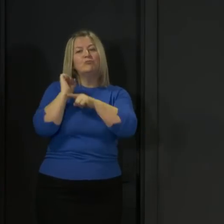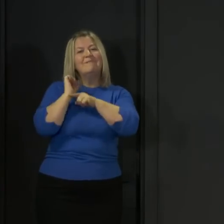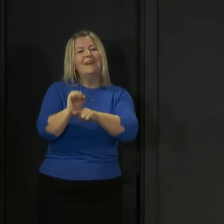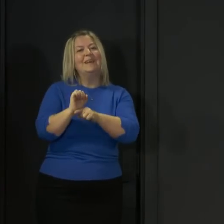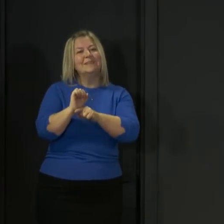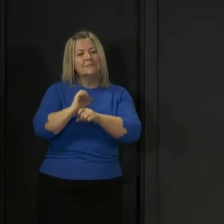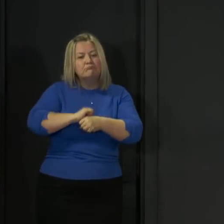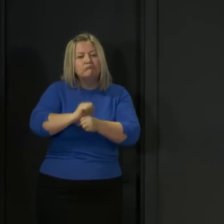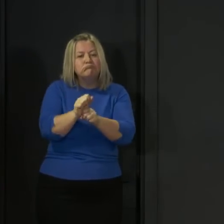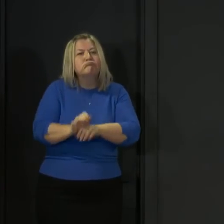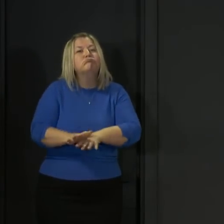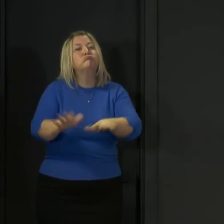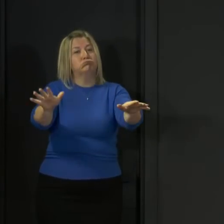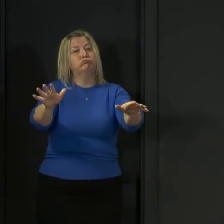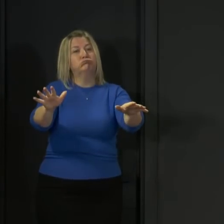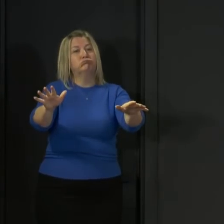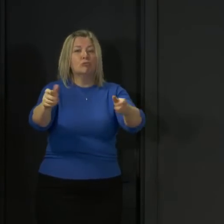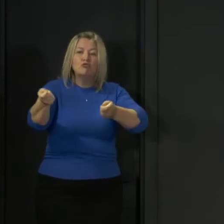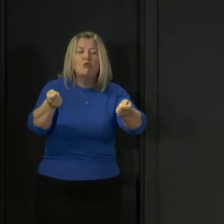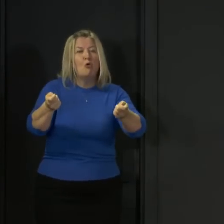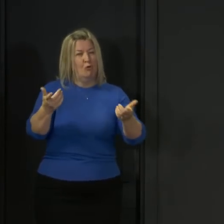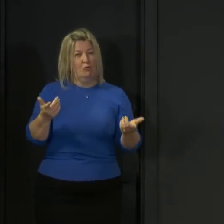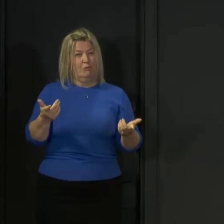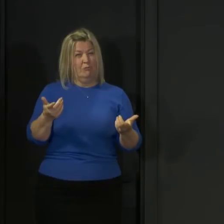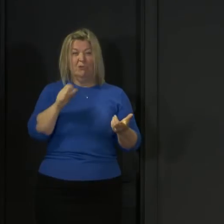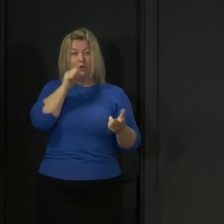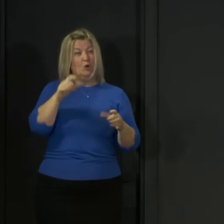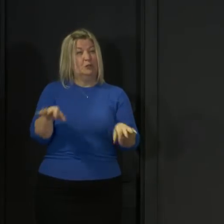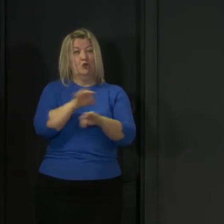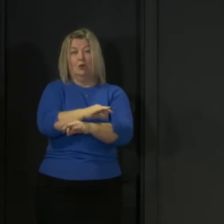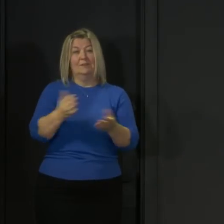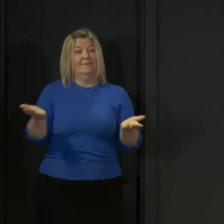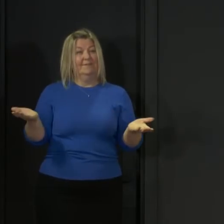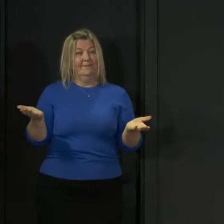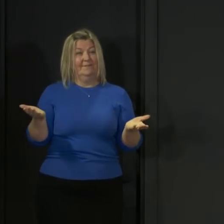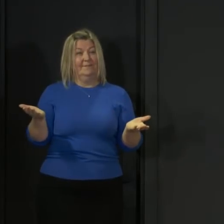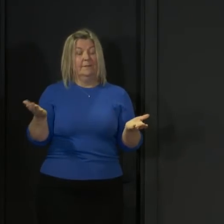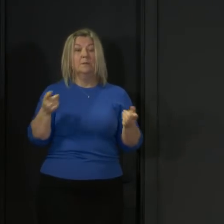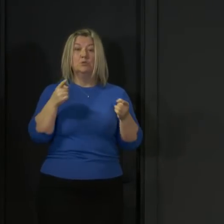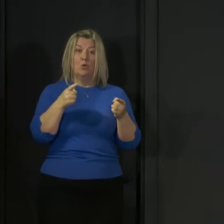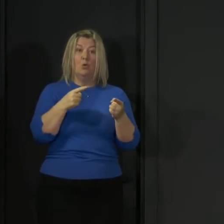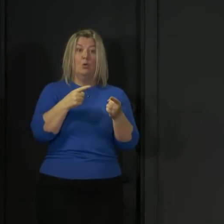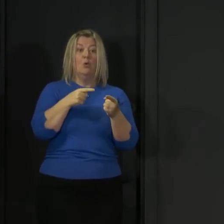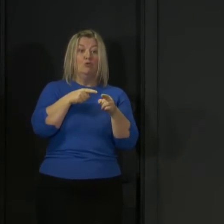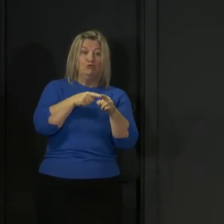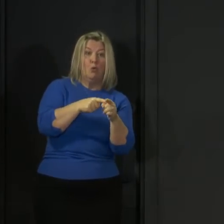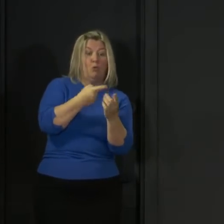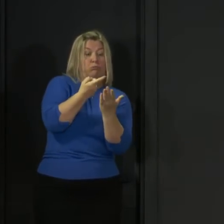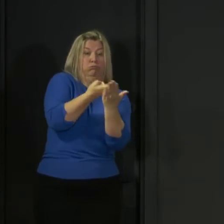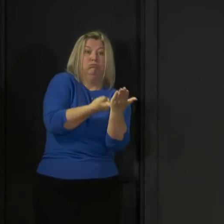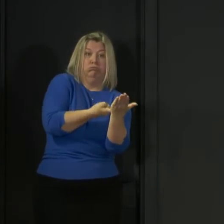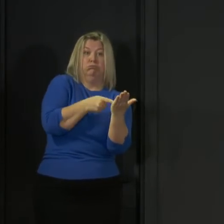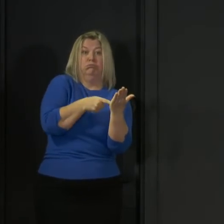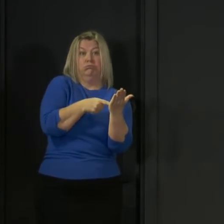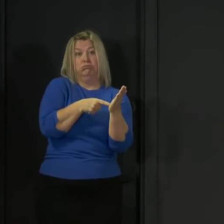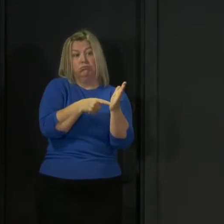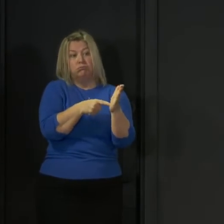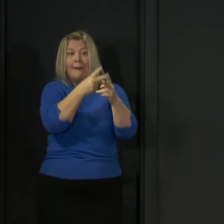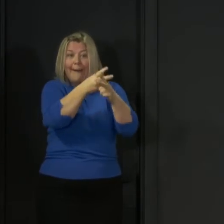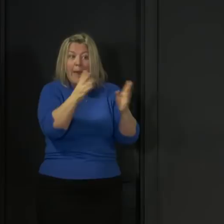and control. So, you know, all of these measures that care homes are being asked to implement and have been asked for